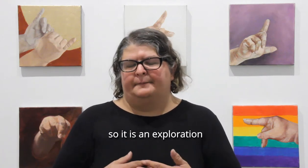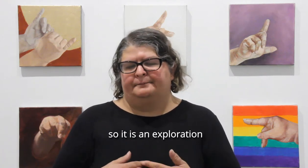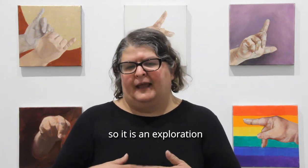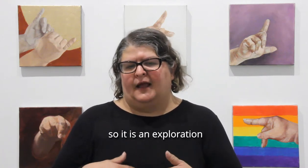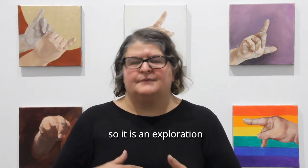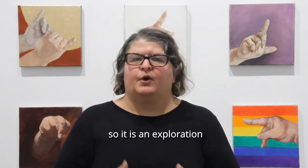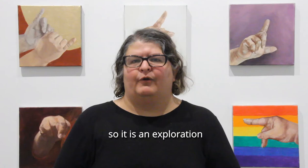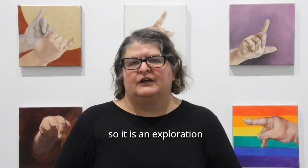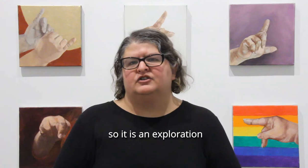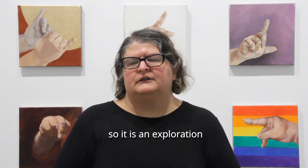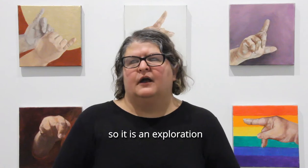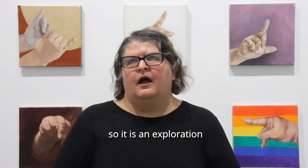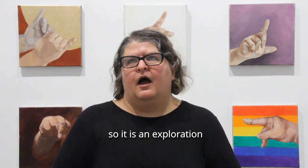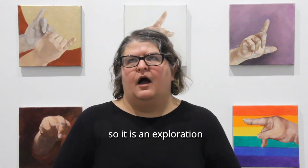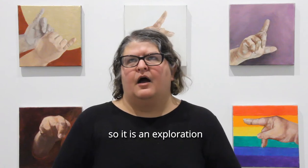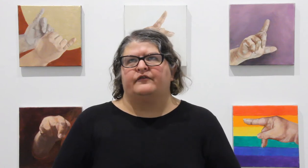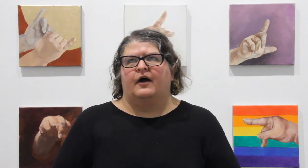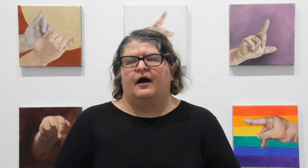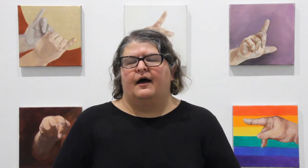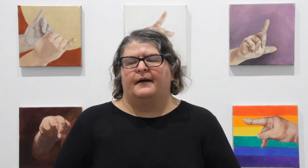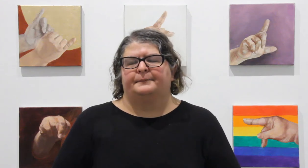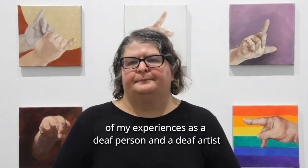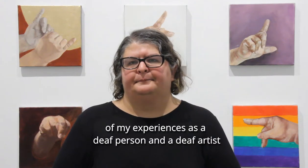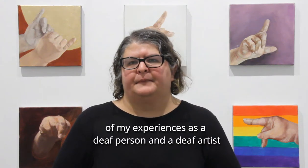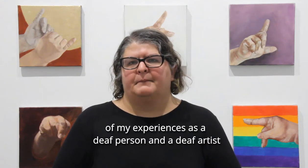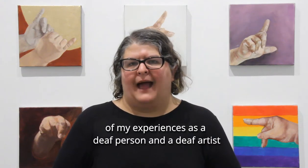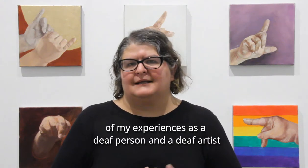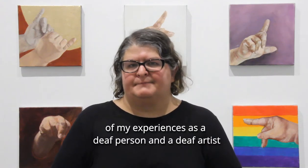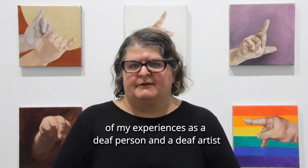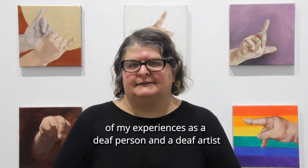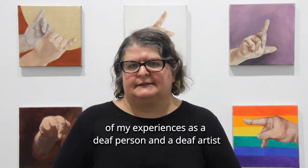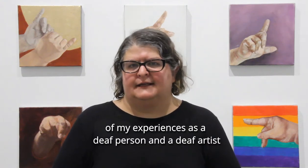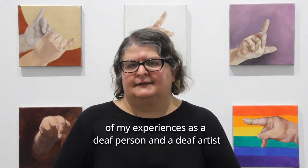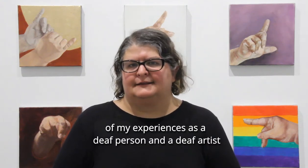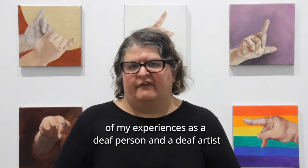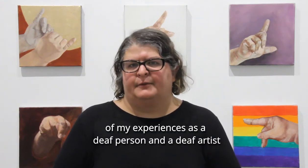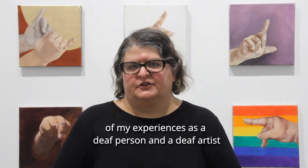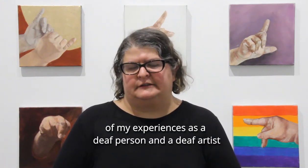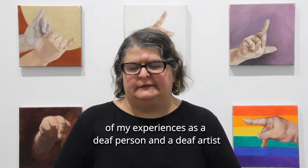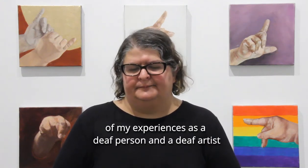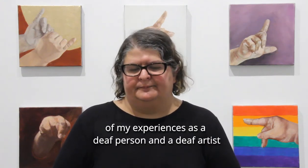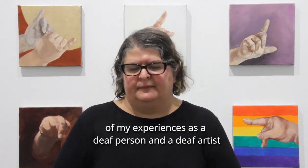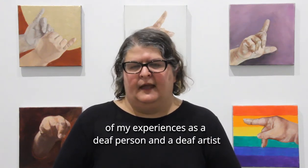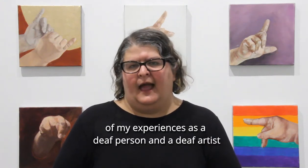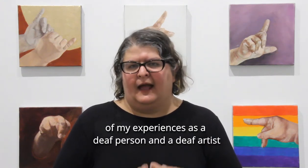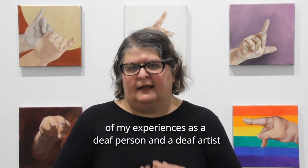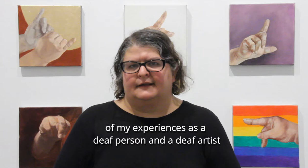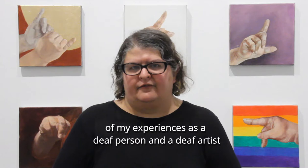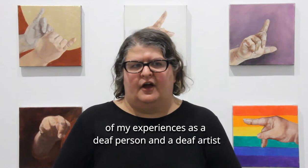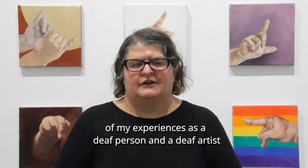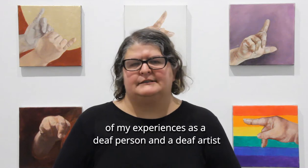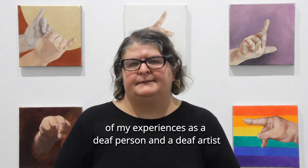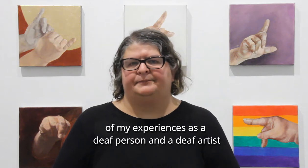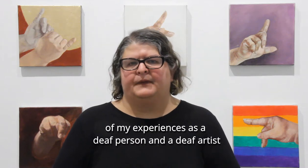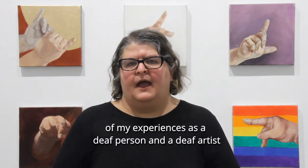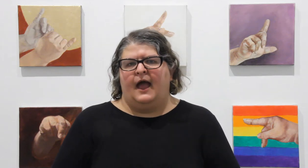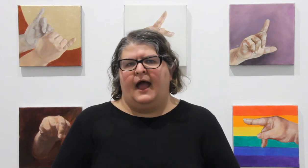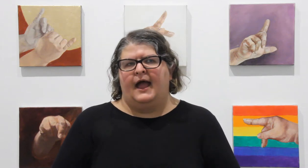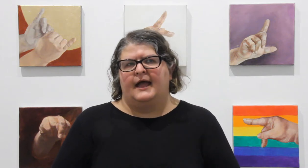exploration of my experiences as a deaf person and as deaf artist. And